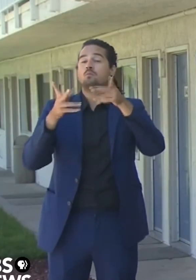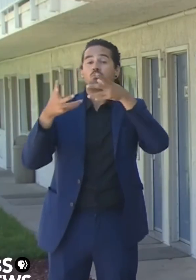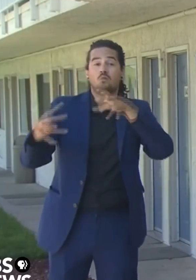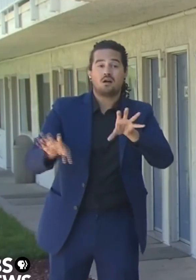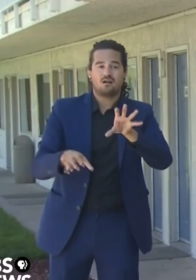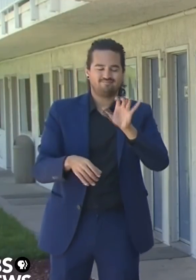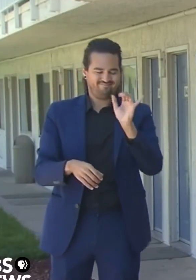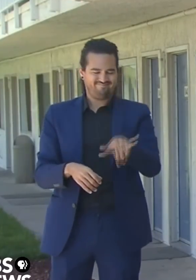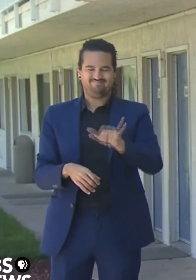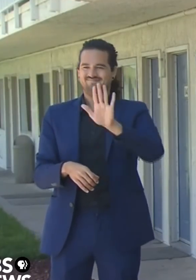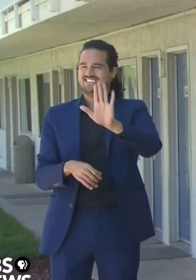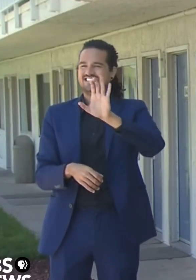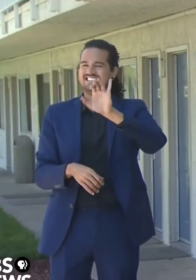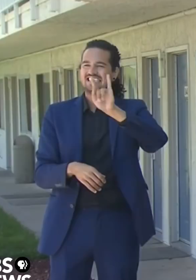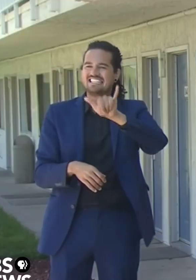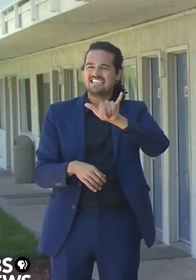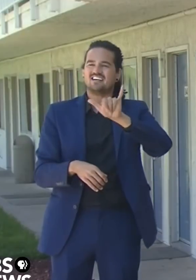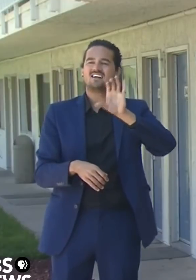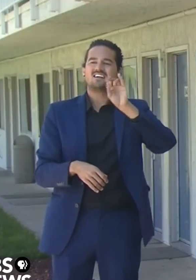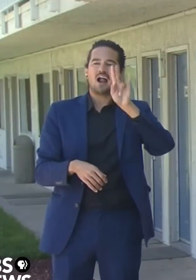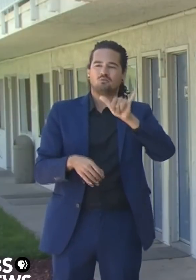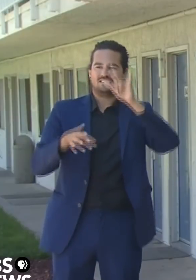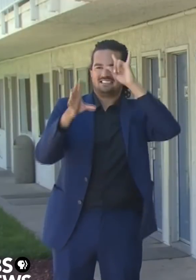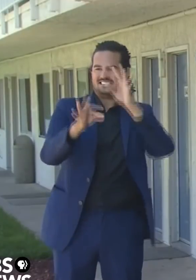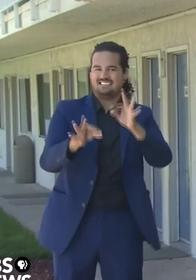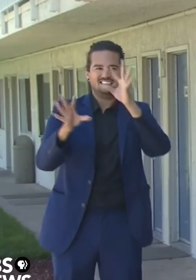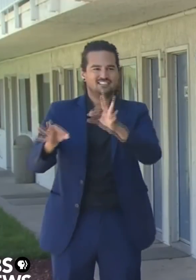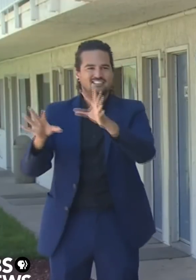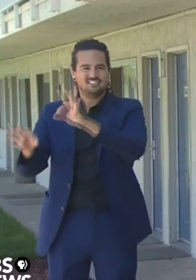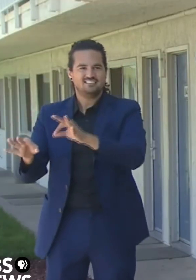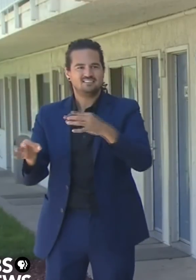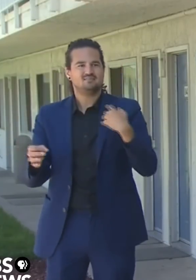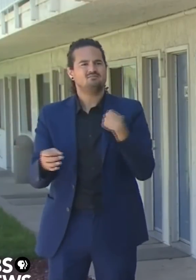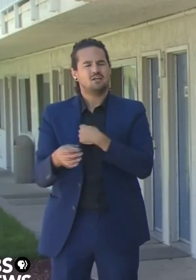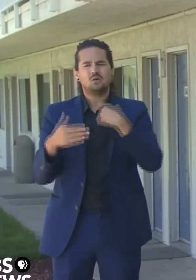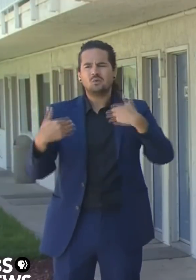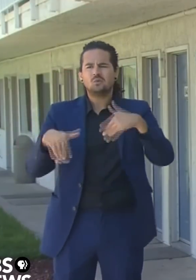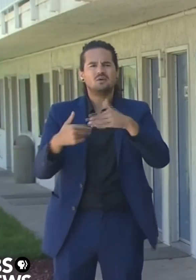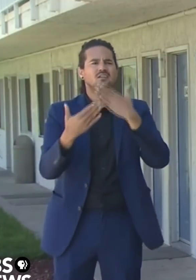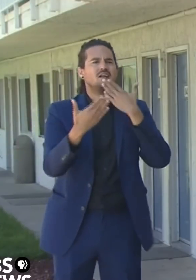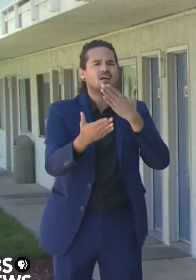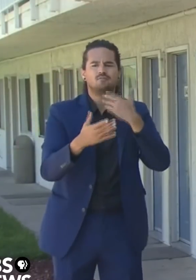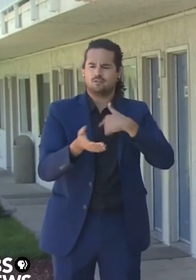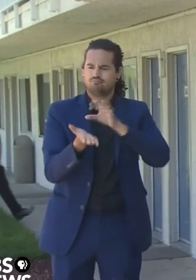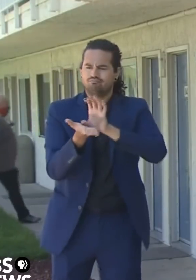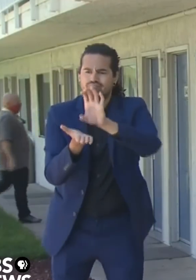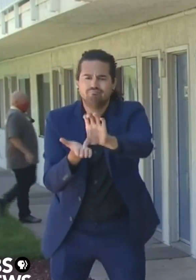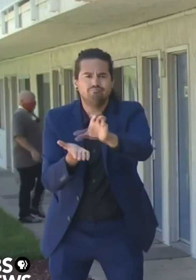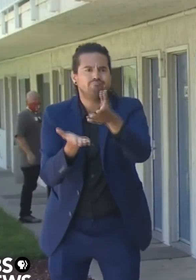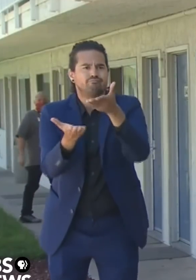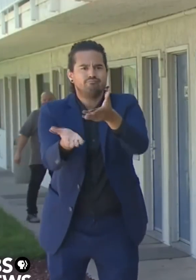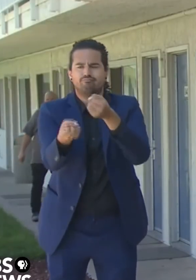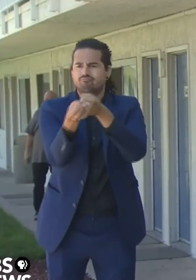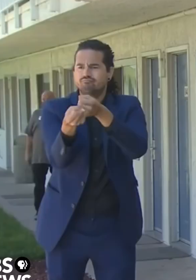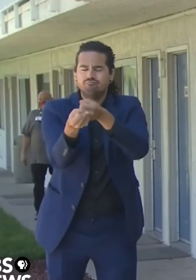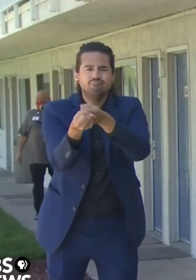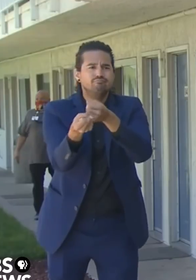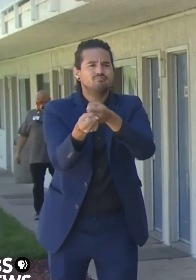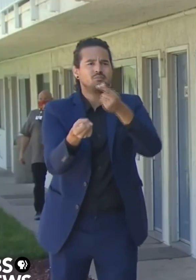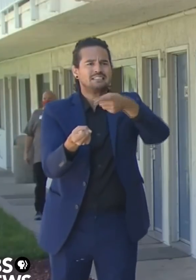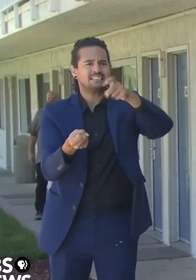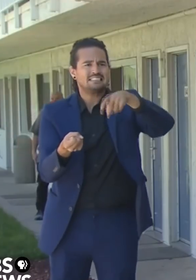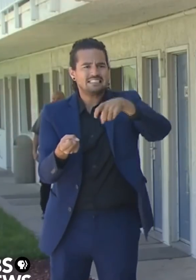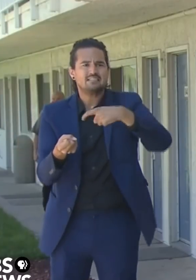we're very grateful and they're being rewarded with funding now, new funding in this budget that I just signed,